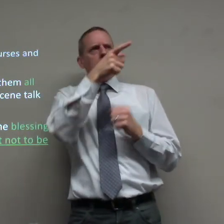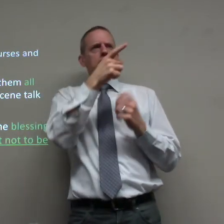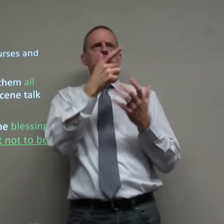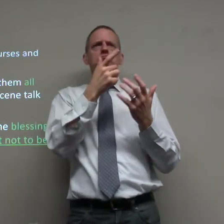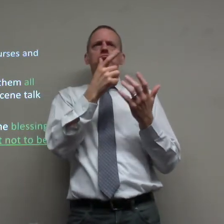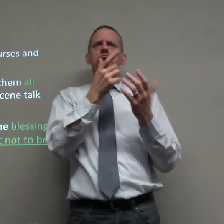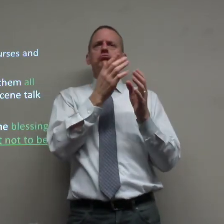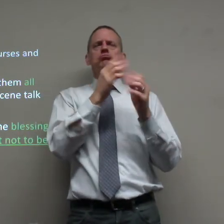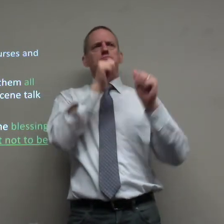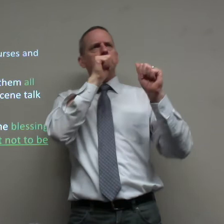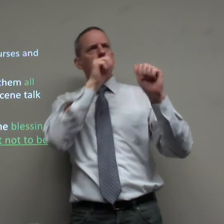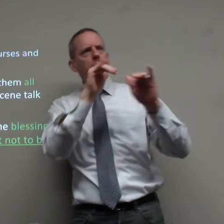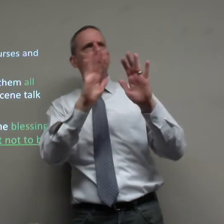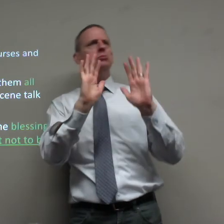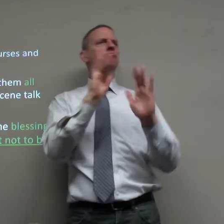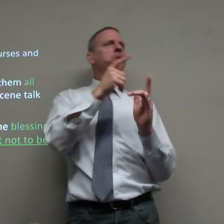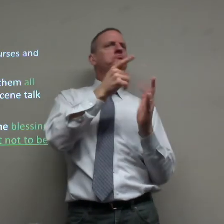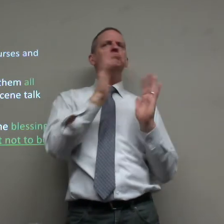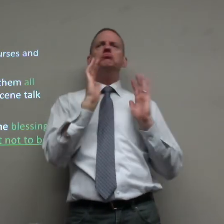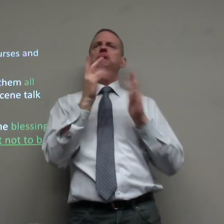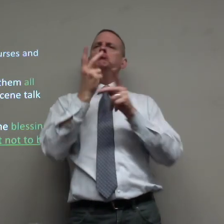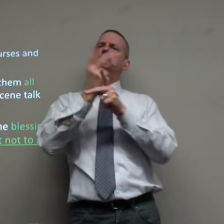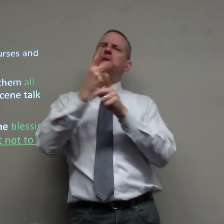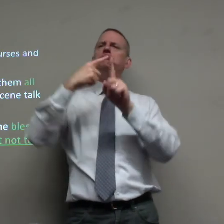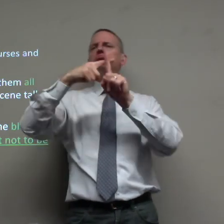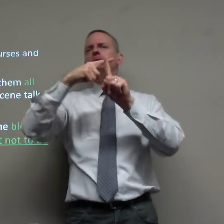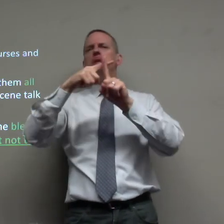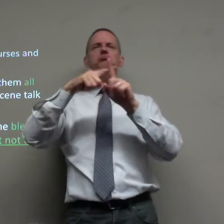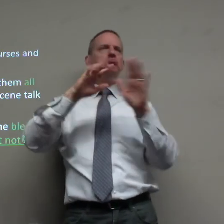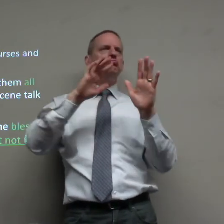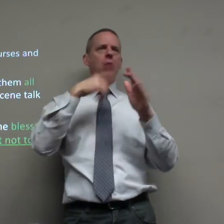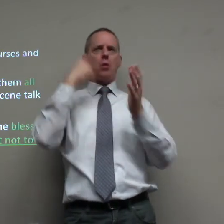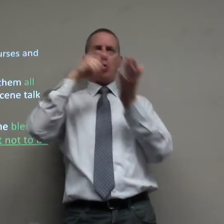they love God very strongly they keep positive